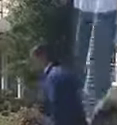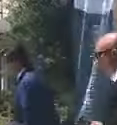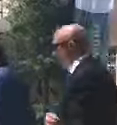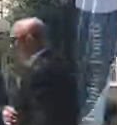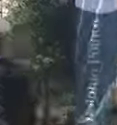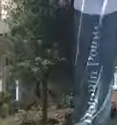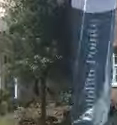Congratulations.